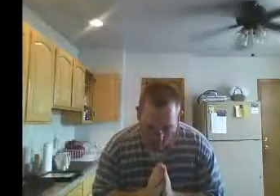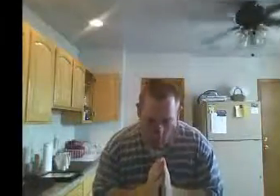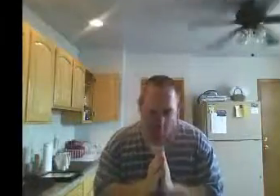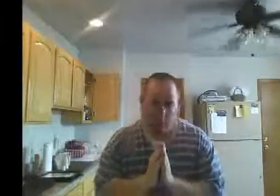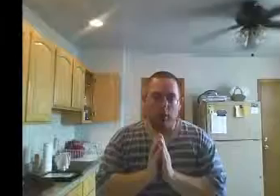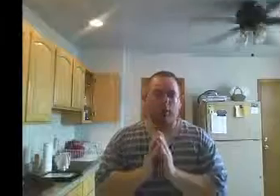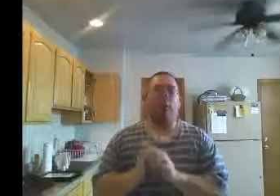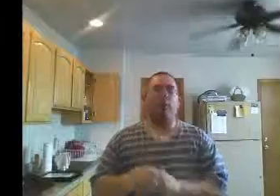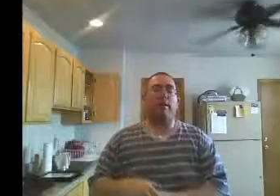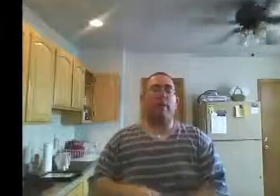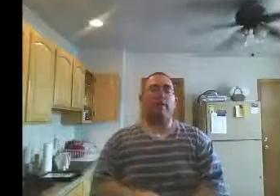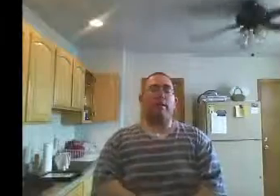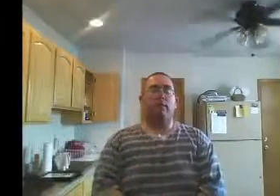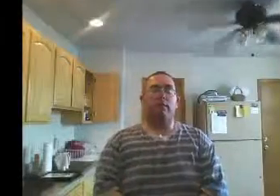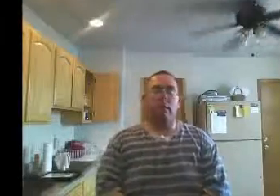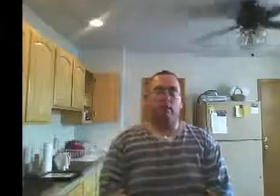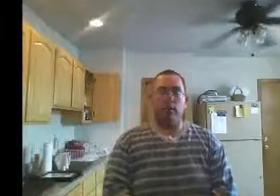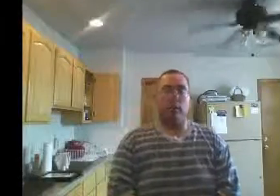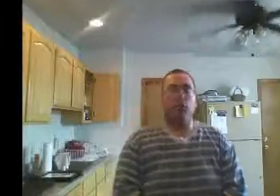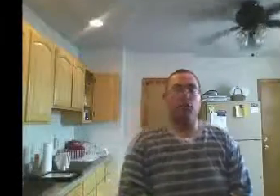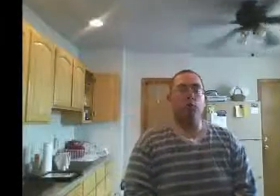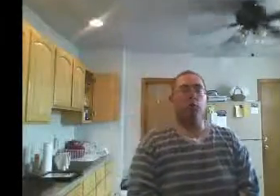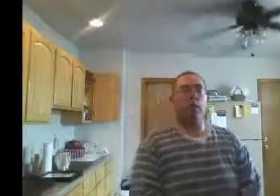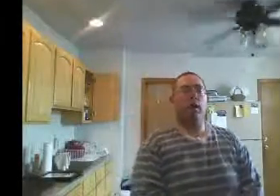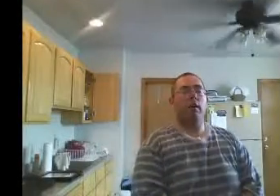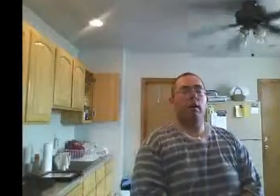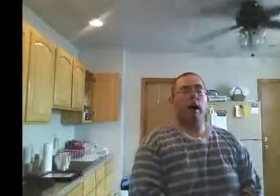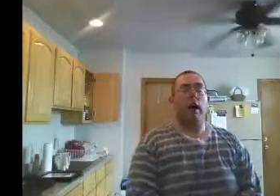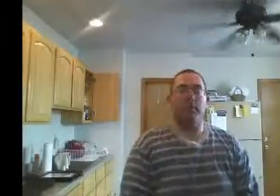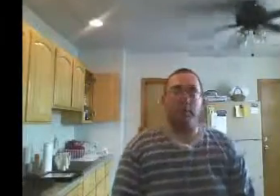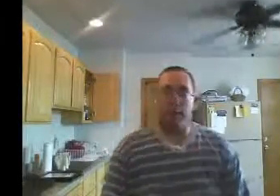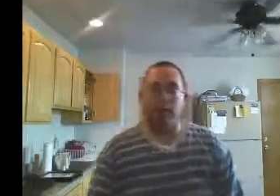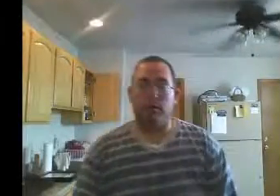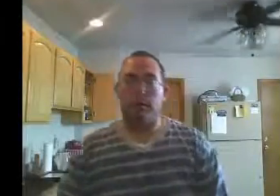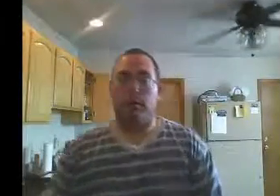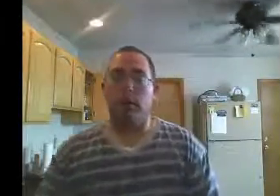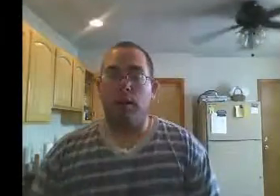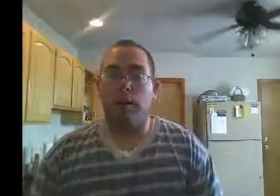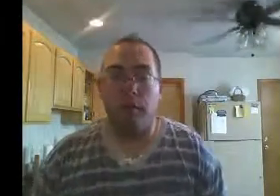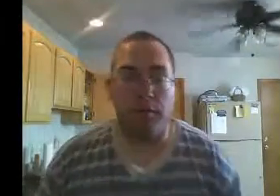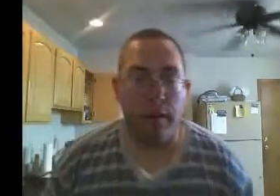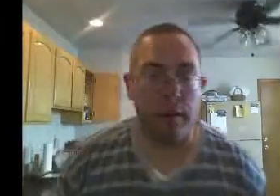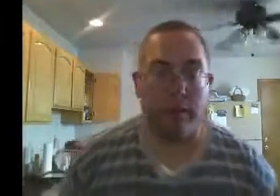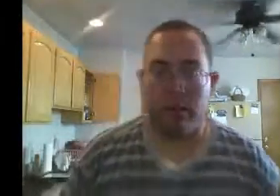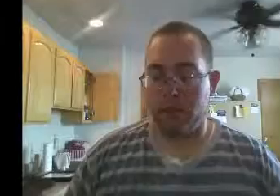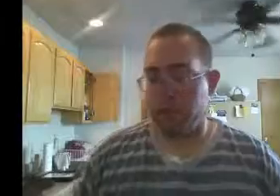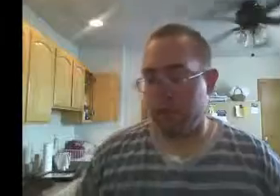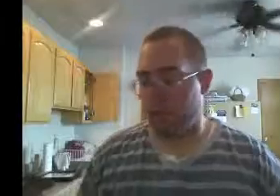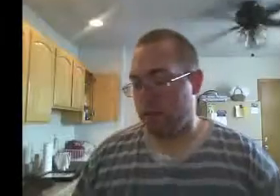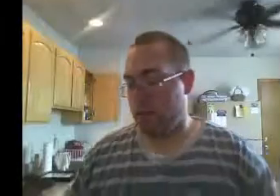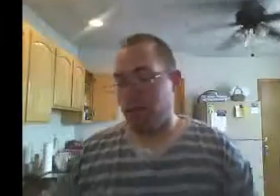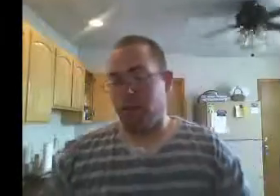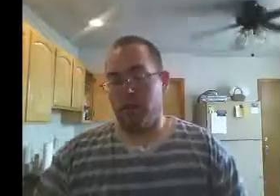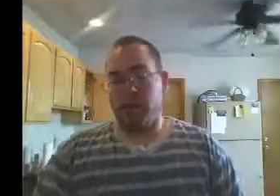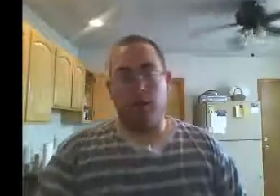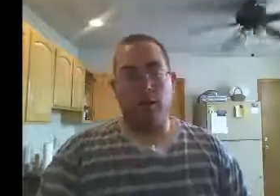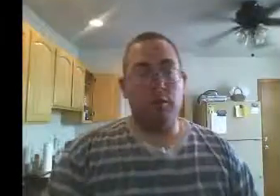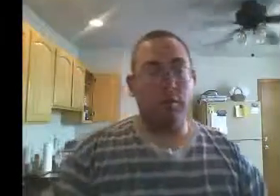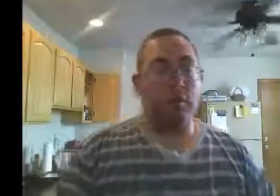Joey McKenna, you have sealed your fate. You have